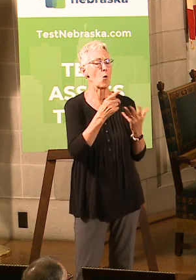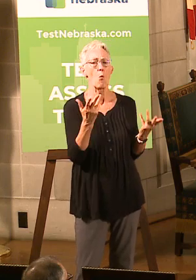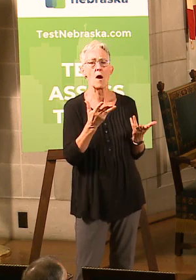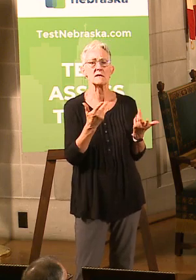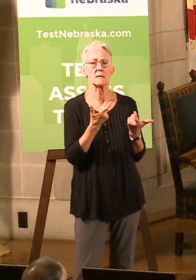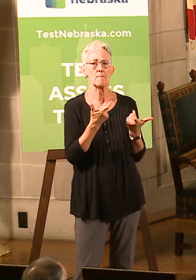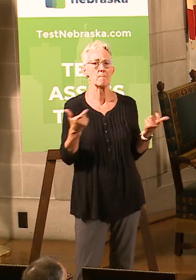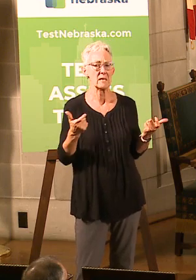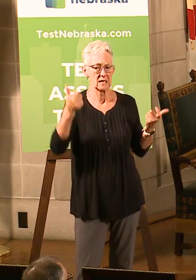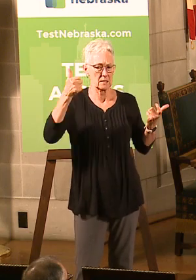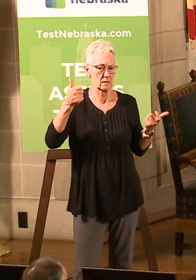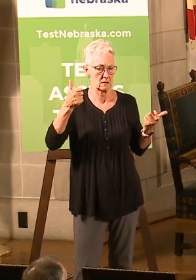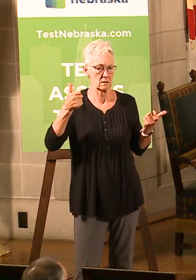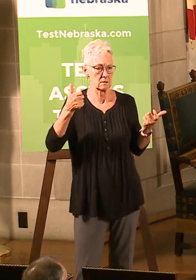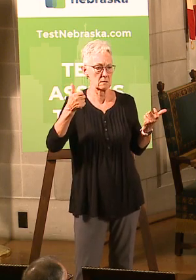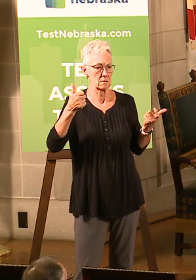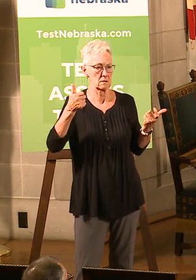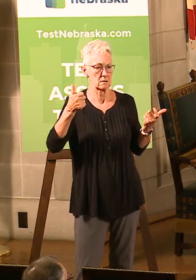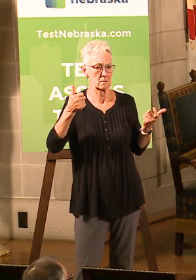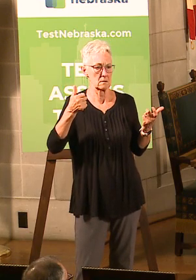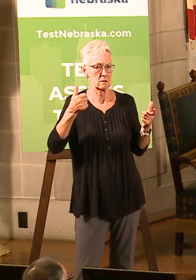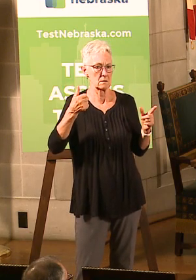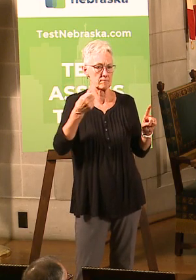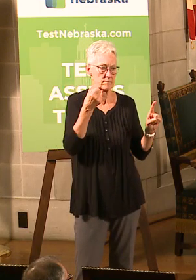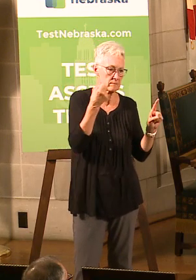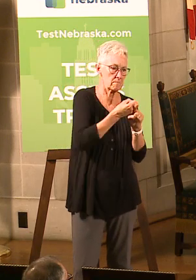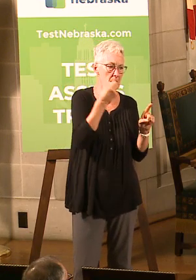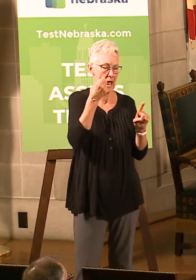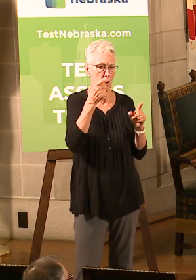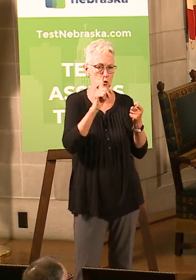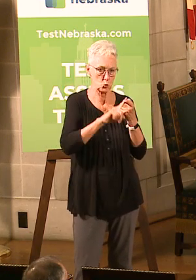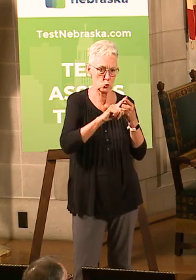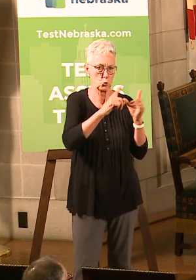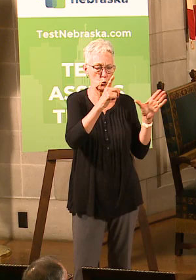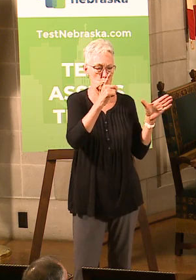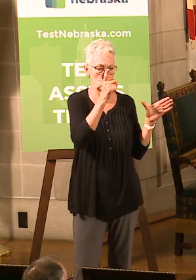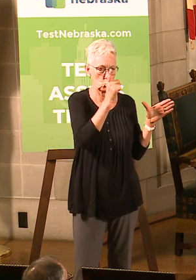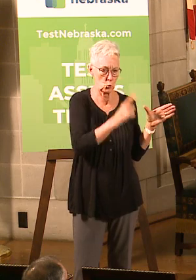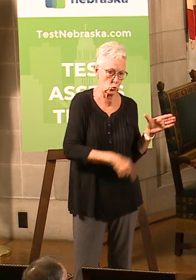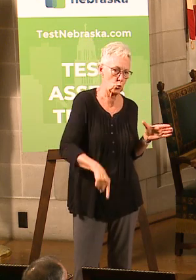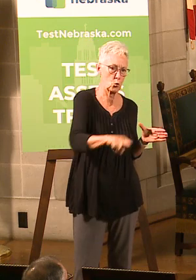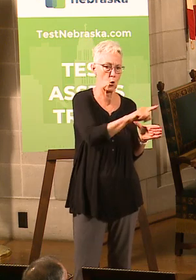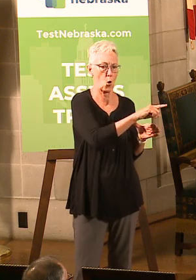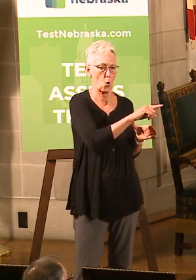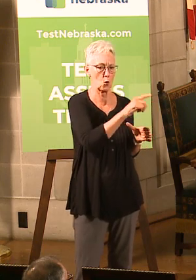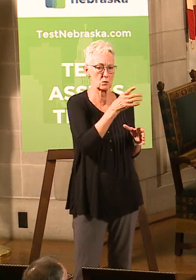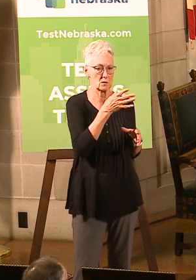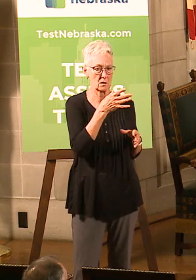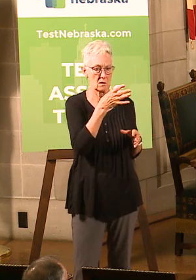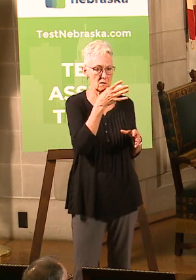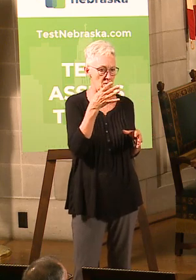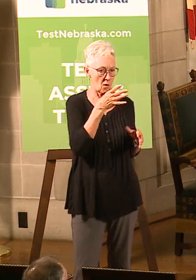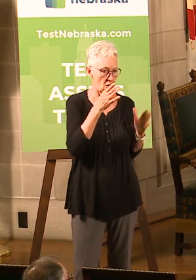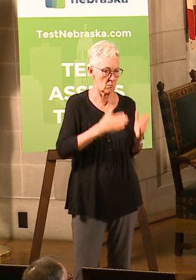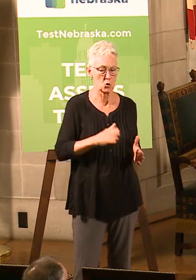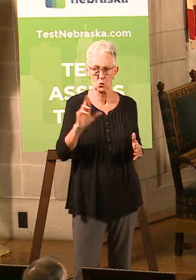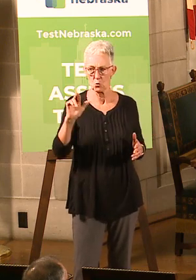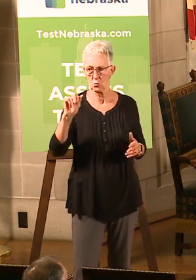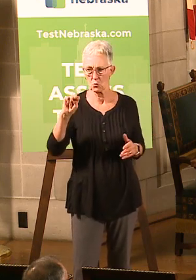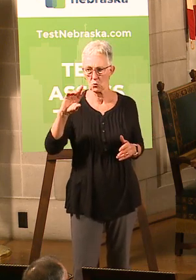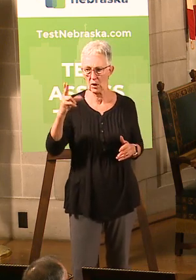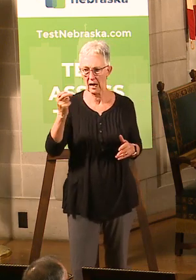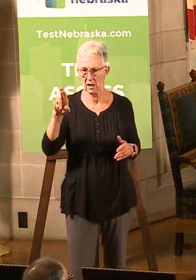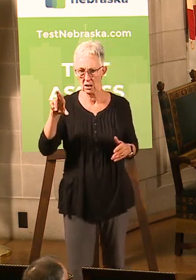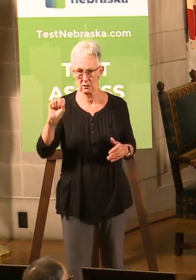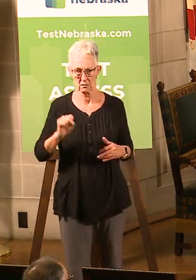America's playbook? What has been the most affected area? You know, if you're